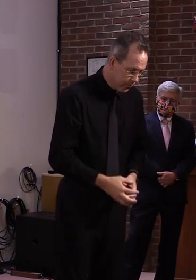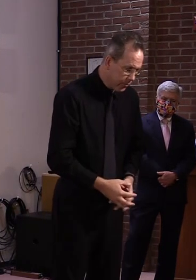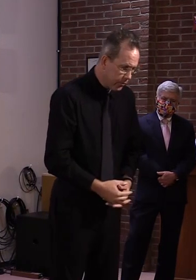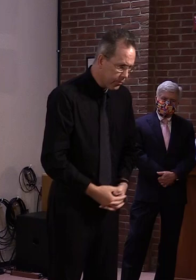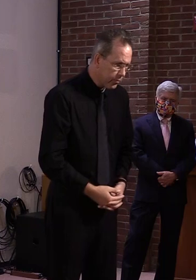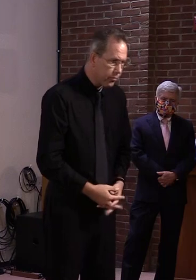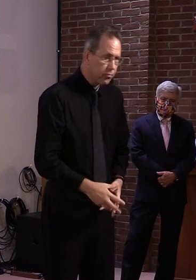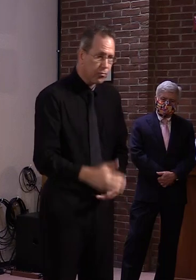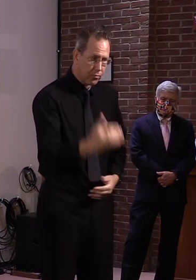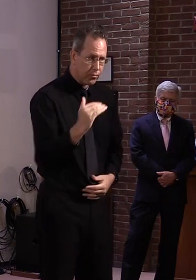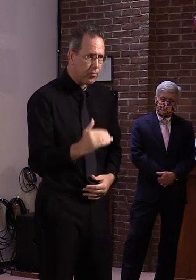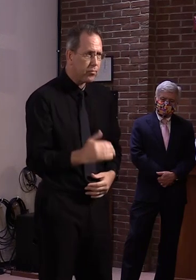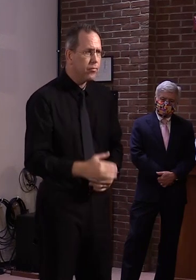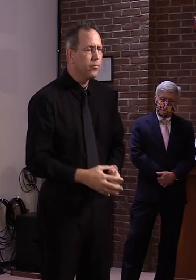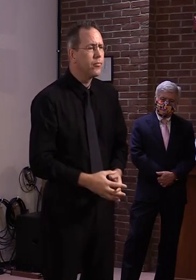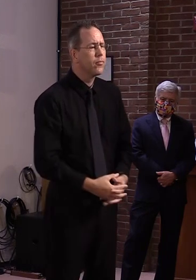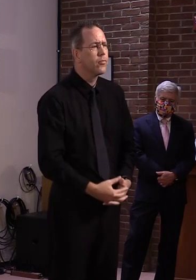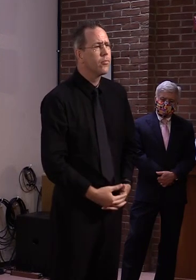Wilson, the AP.